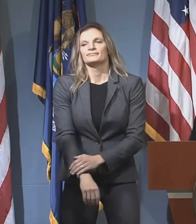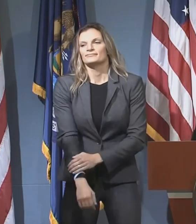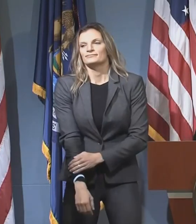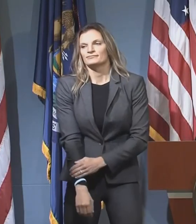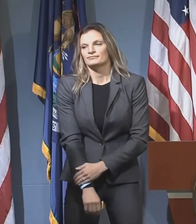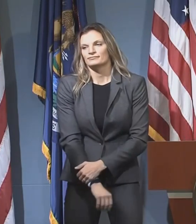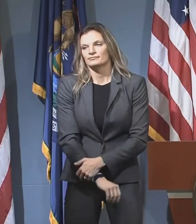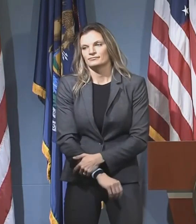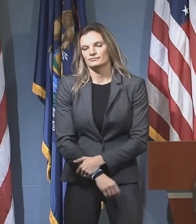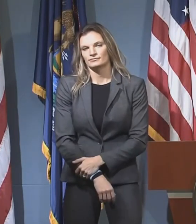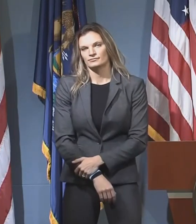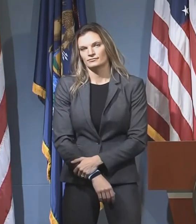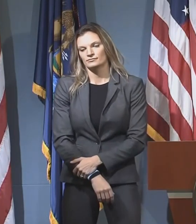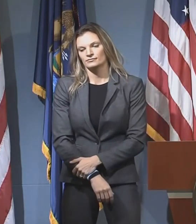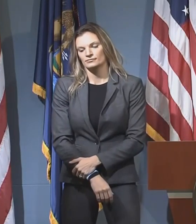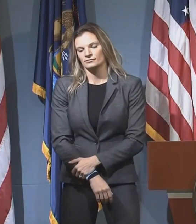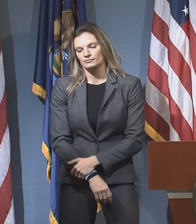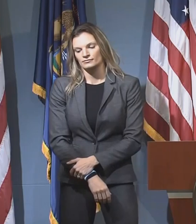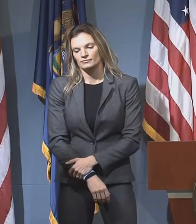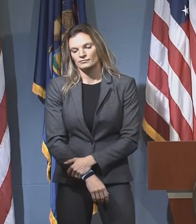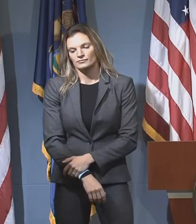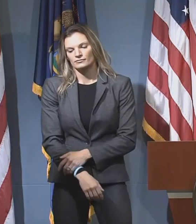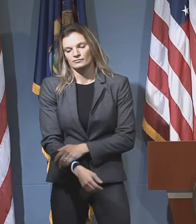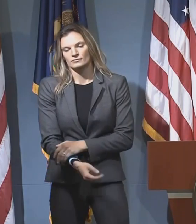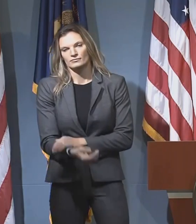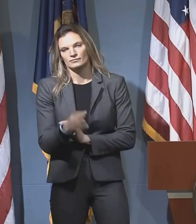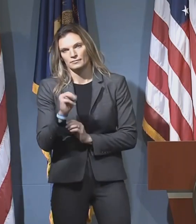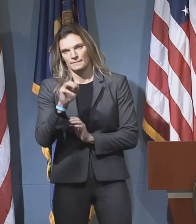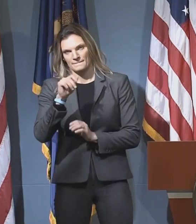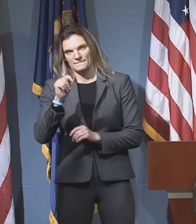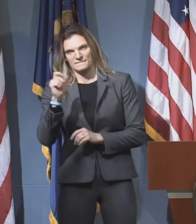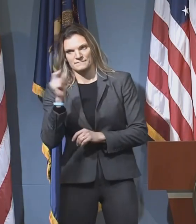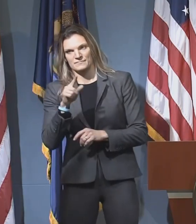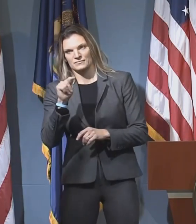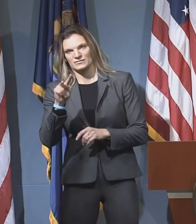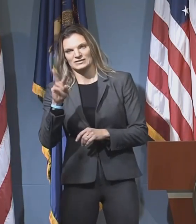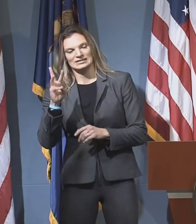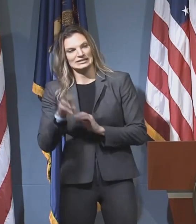Okay, Governor, the next question will come from Matt Price with TV6 in the UP.